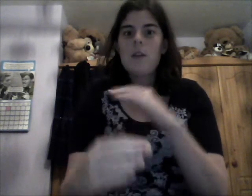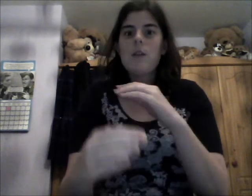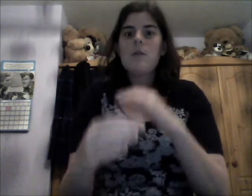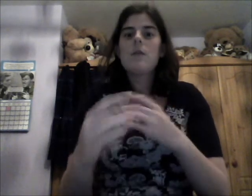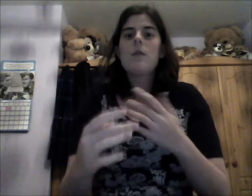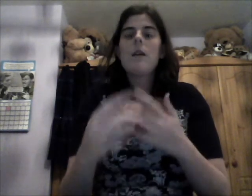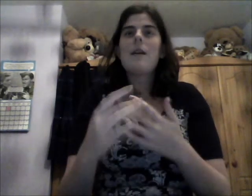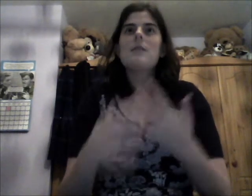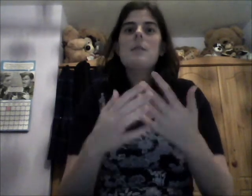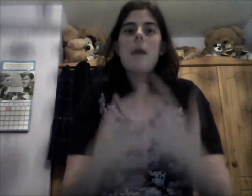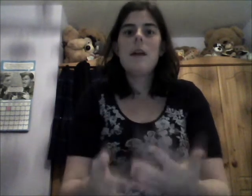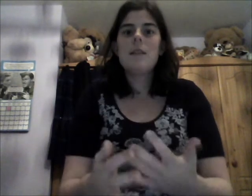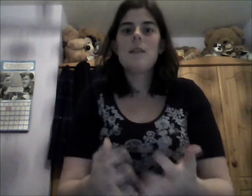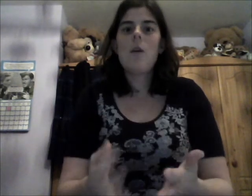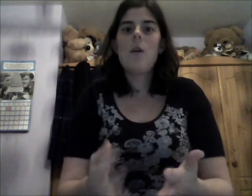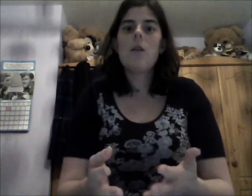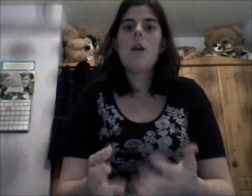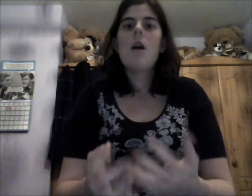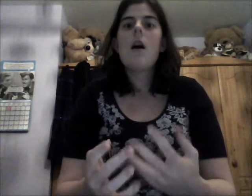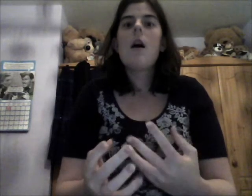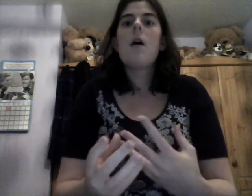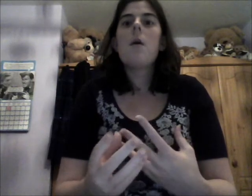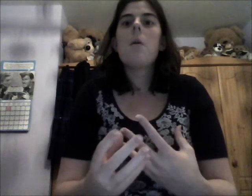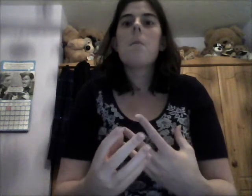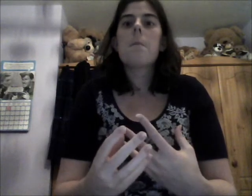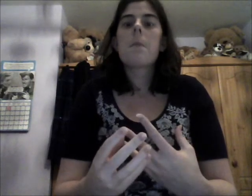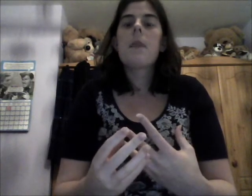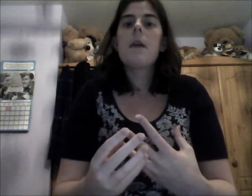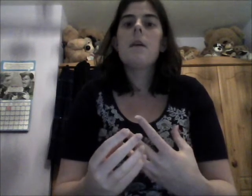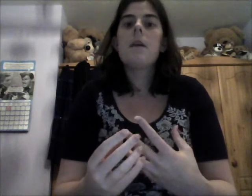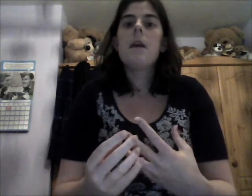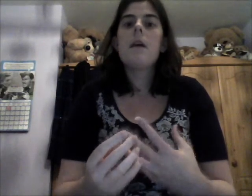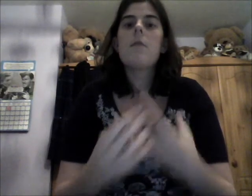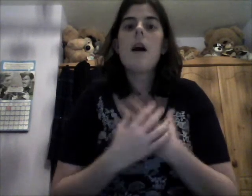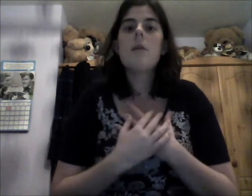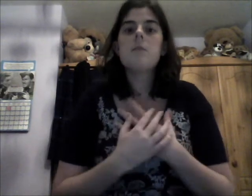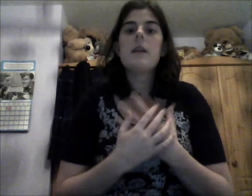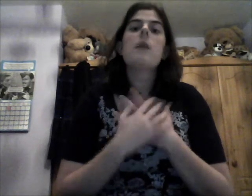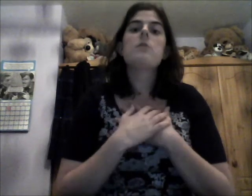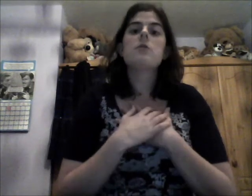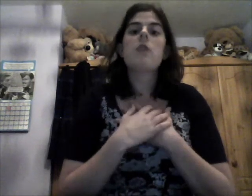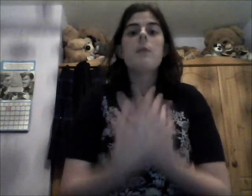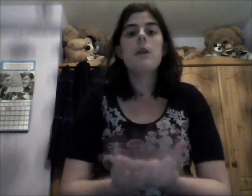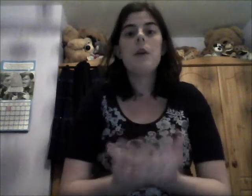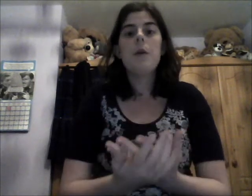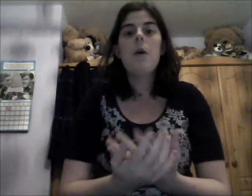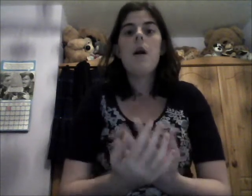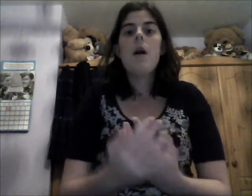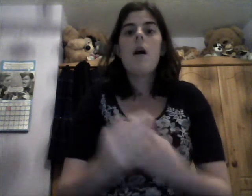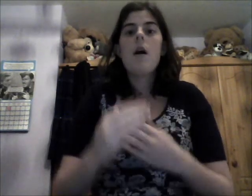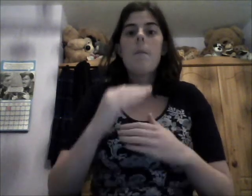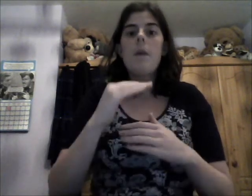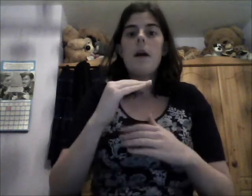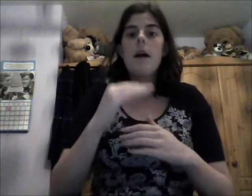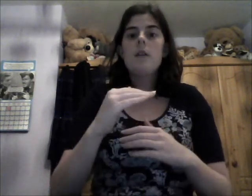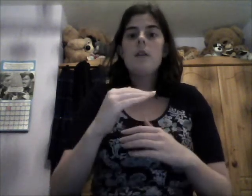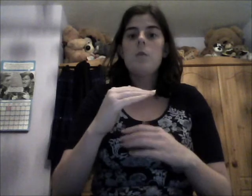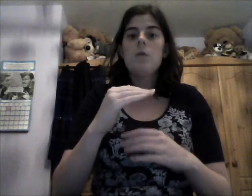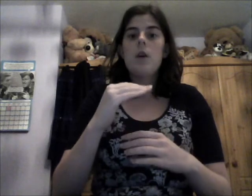it depends on, um, if I'm, say I'm describing you, my hand would go,